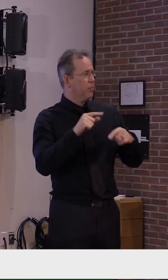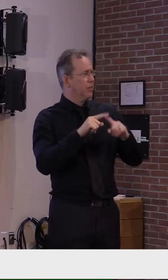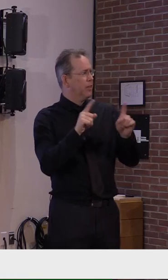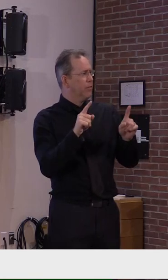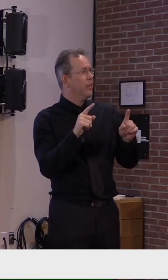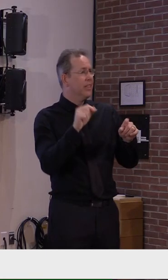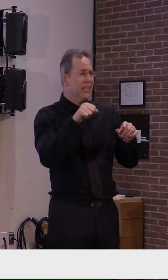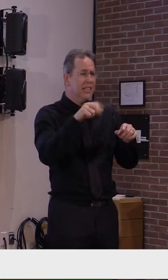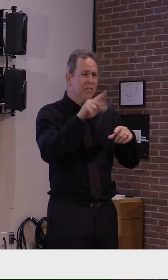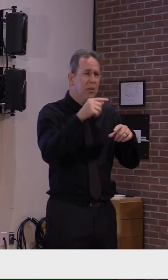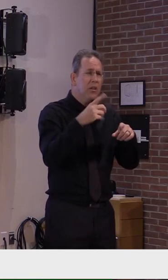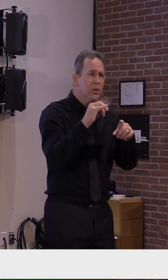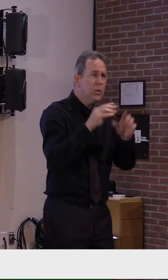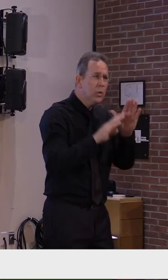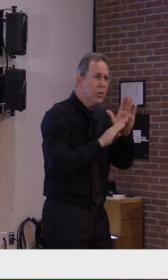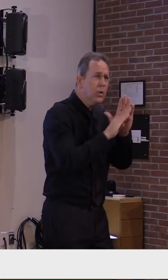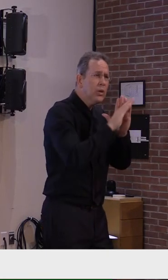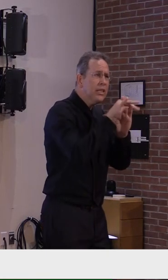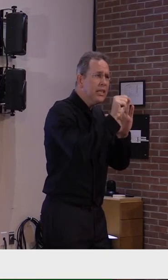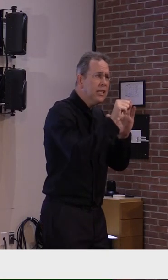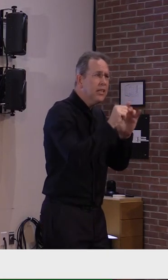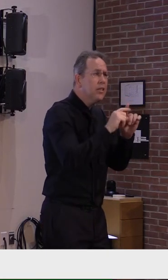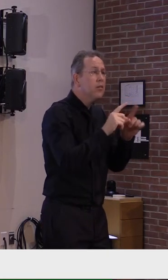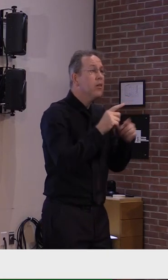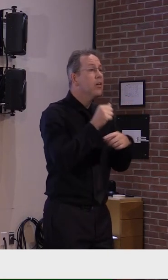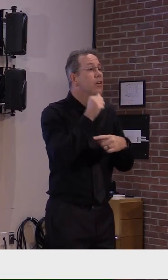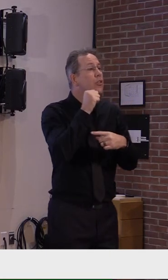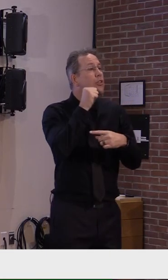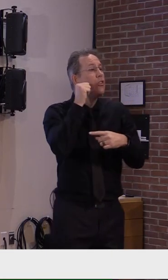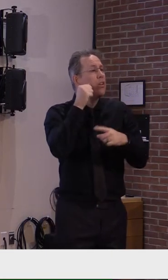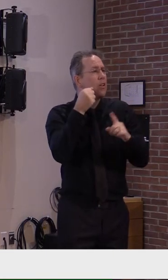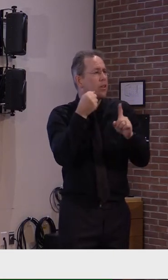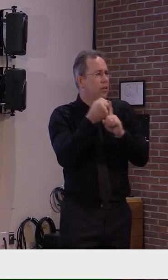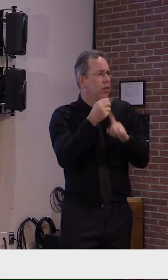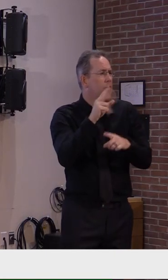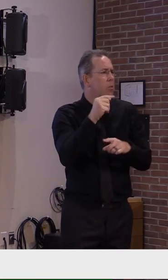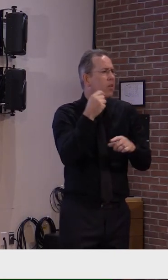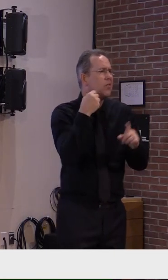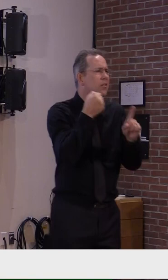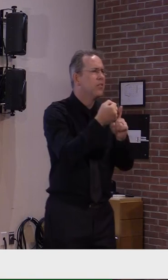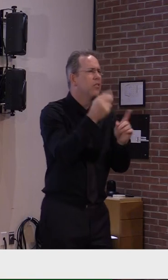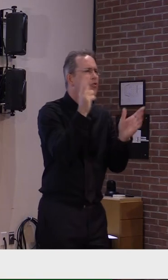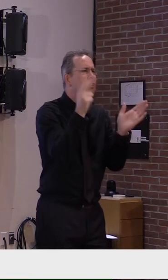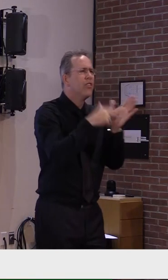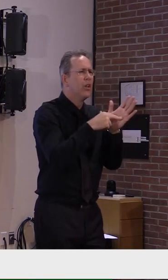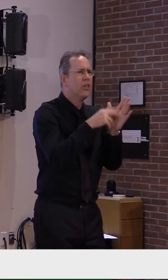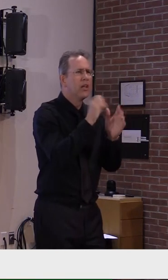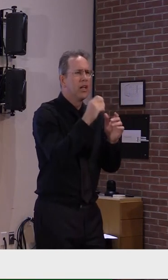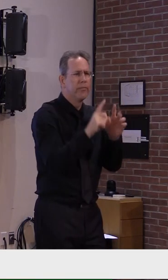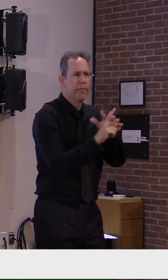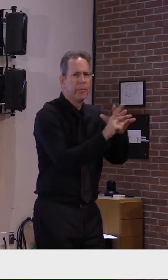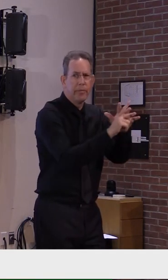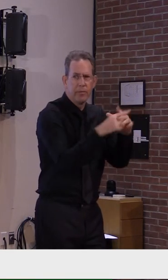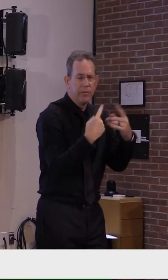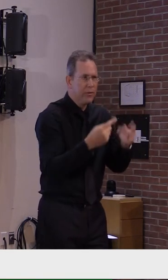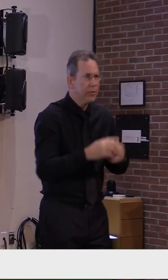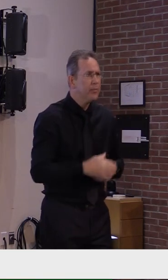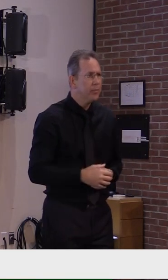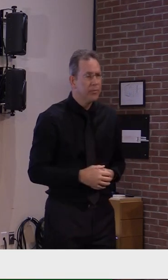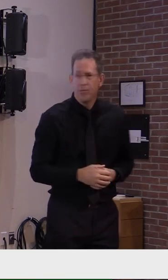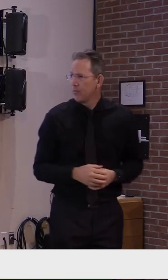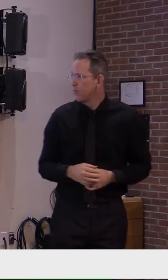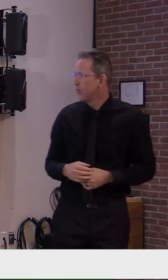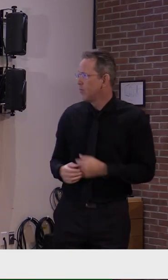threshold of 3,000 reported cases. You can see from the chart that it took us about 88 days to report our first 1,000 cases.